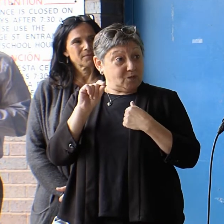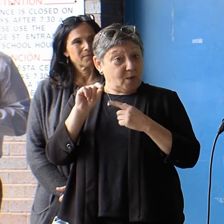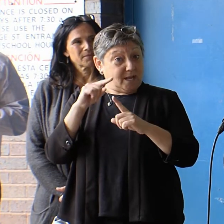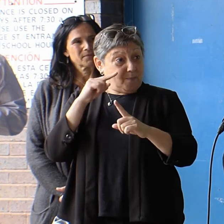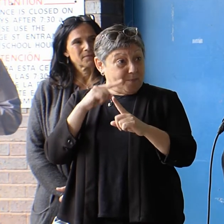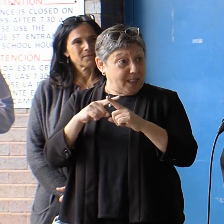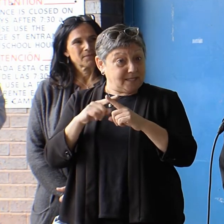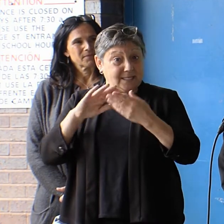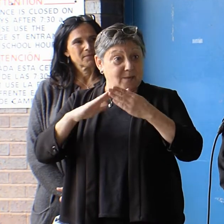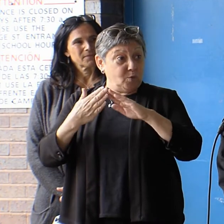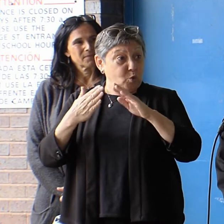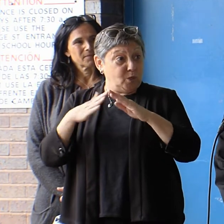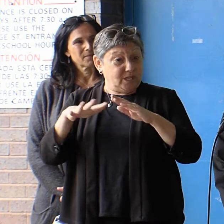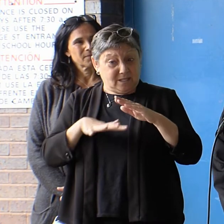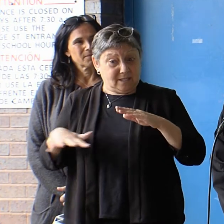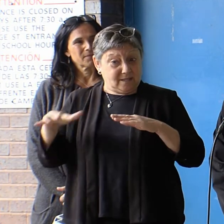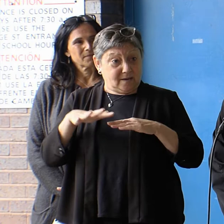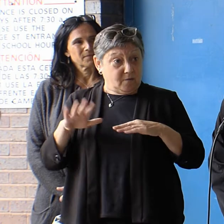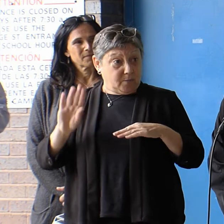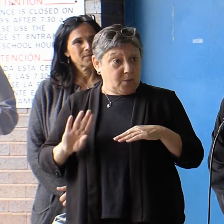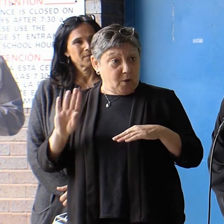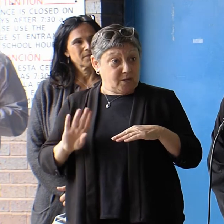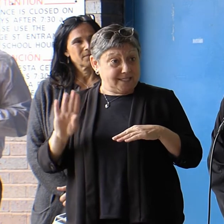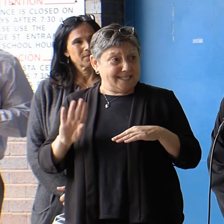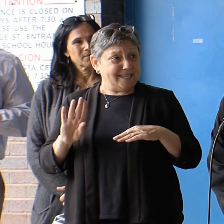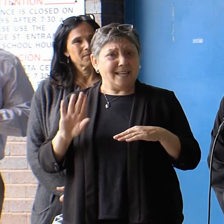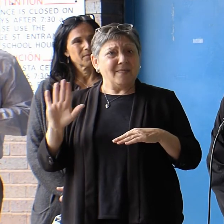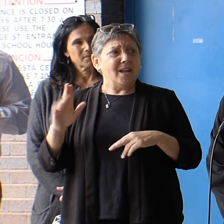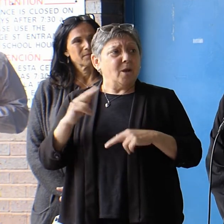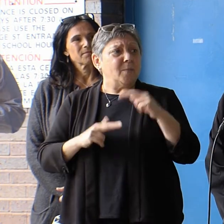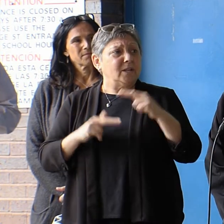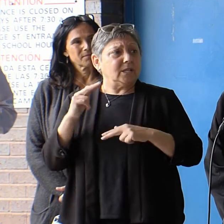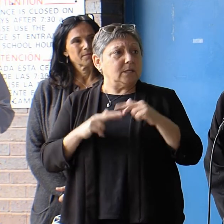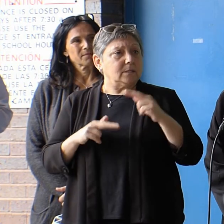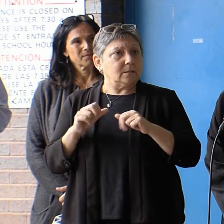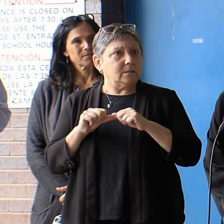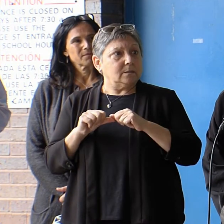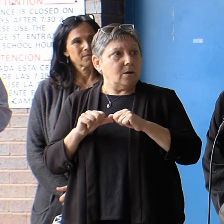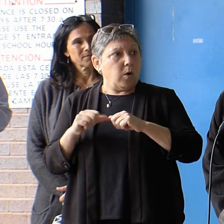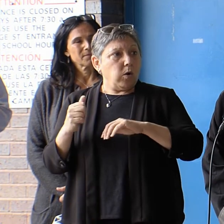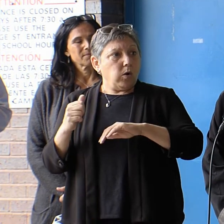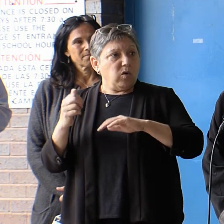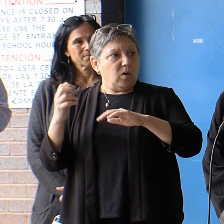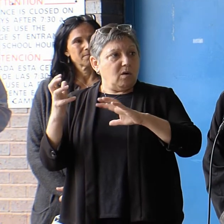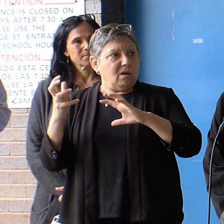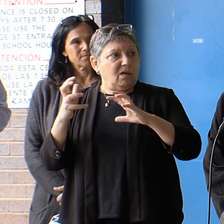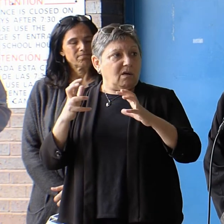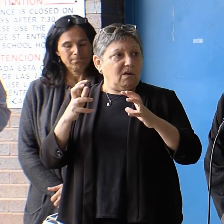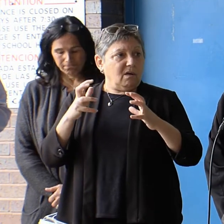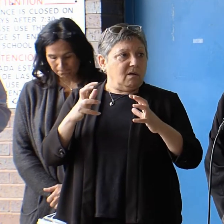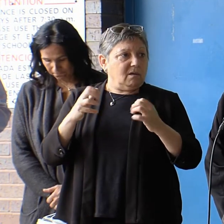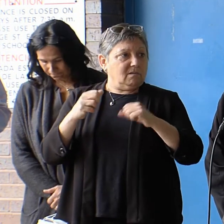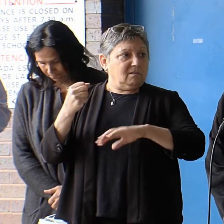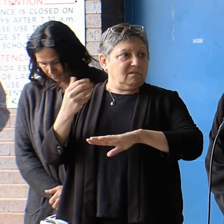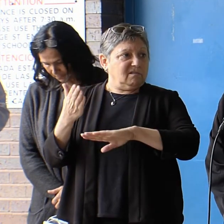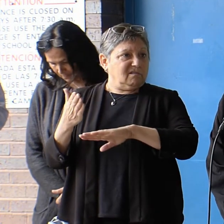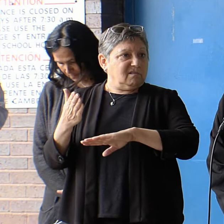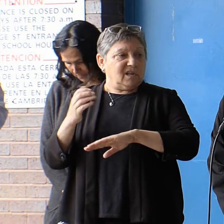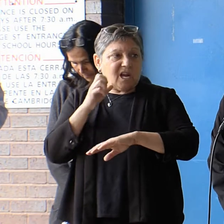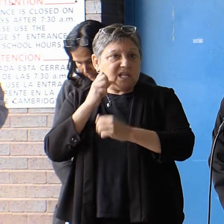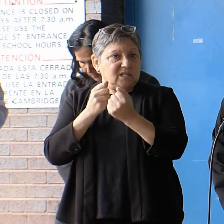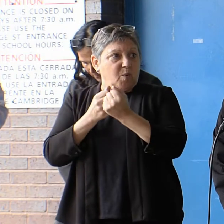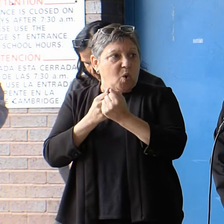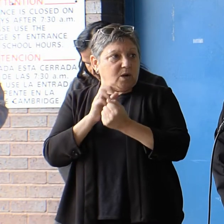communities, many working in buildings forever that have not supported their needs. This